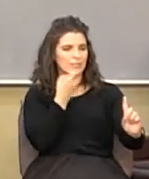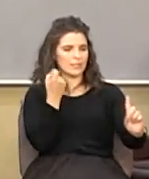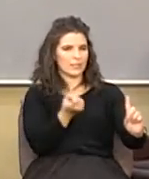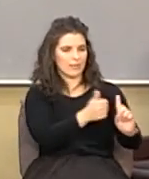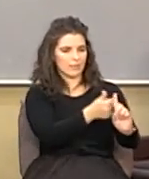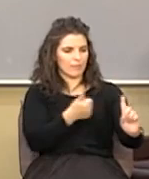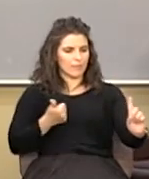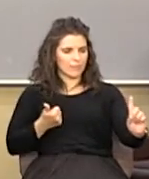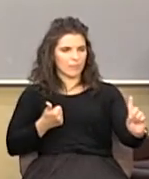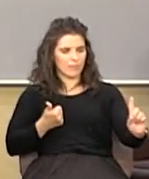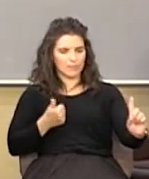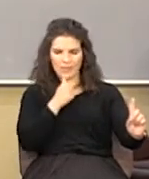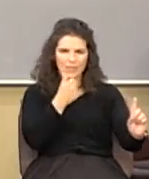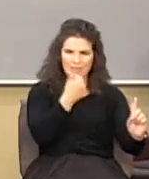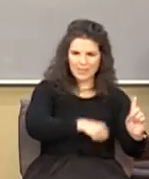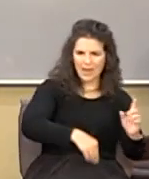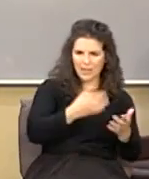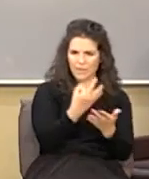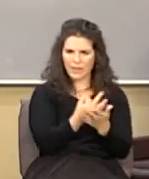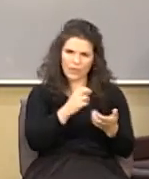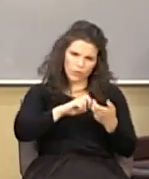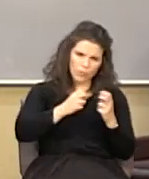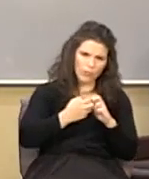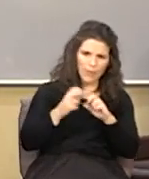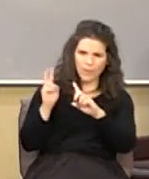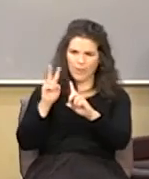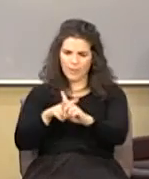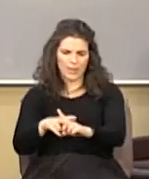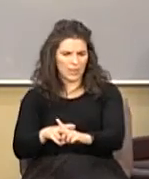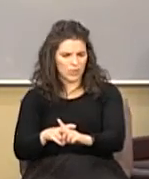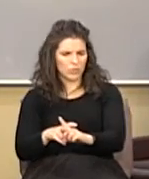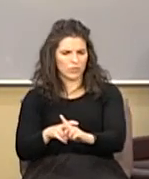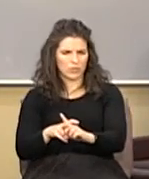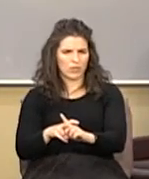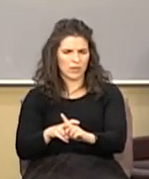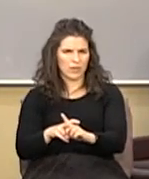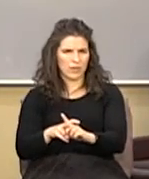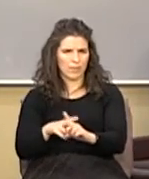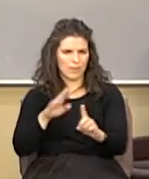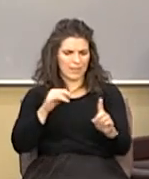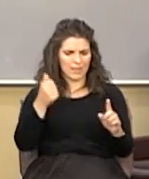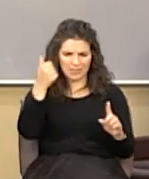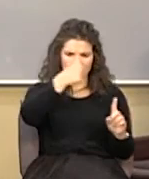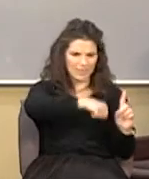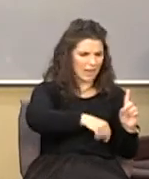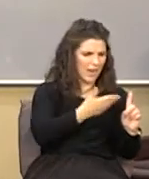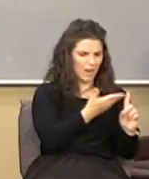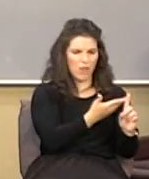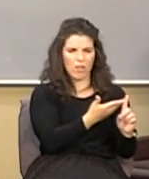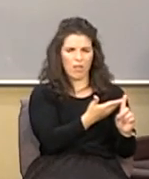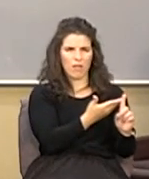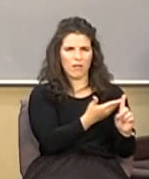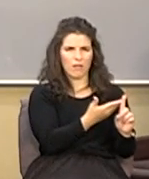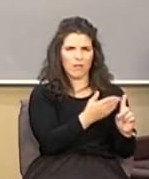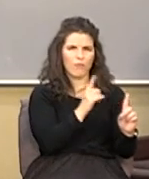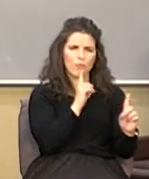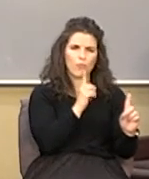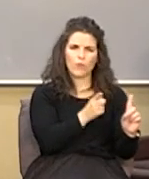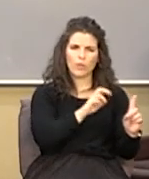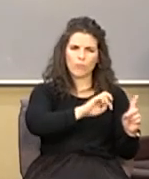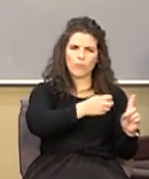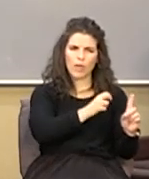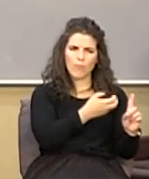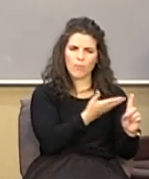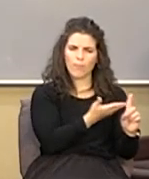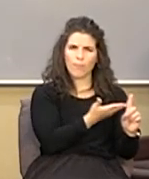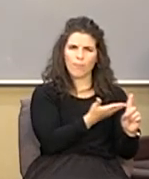it's not denying the fact that there are problems in the application but that's a denial a dodge of what the real